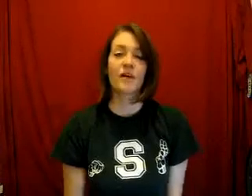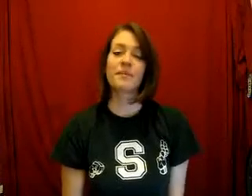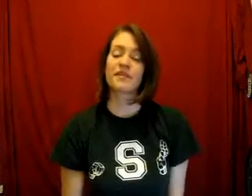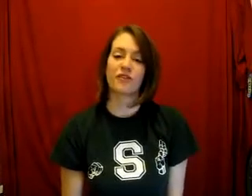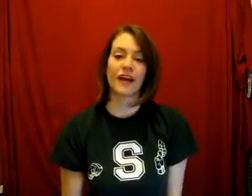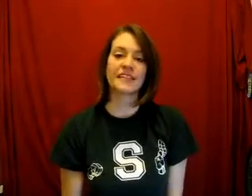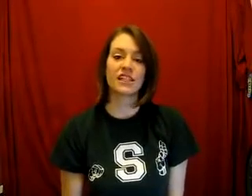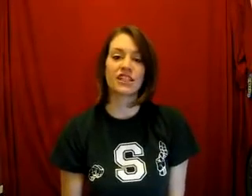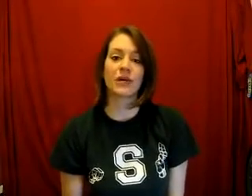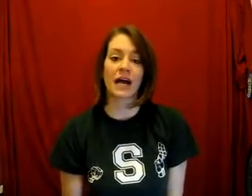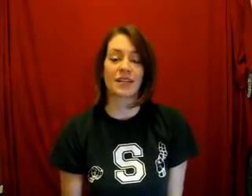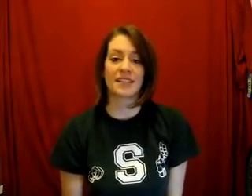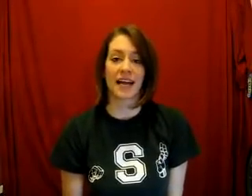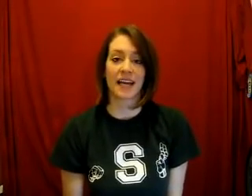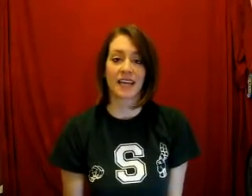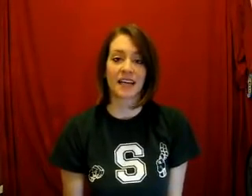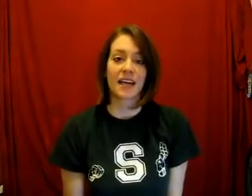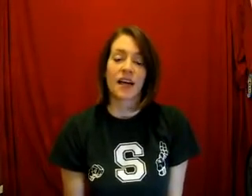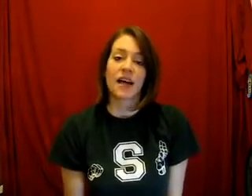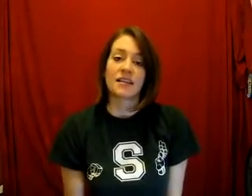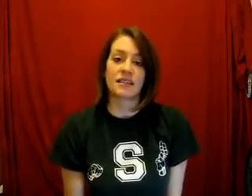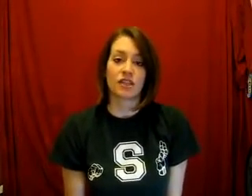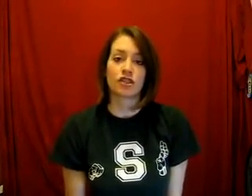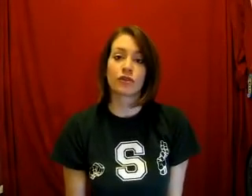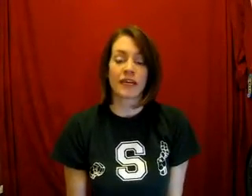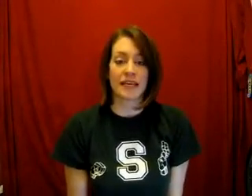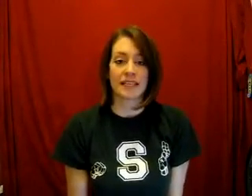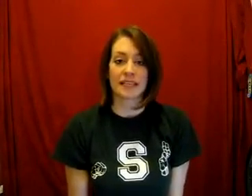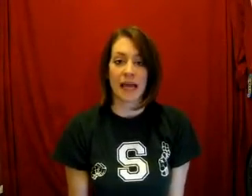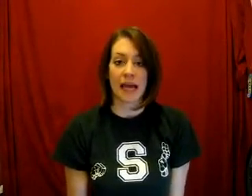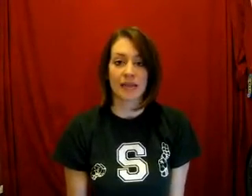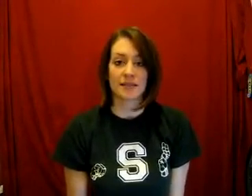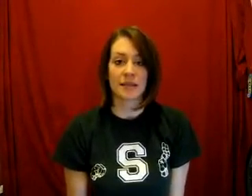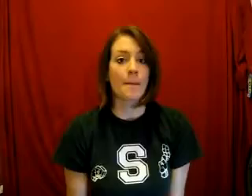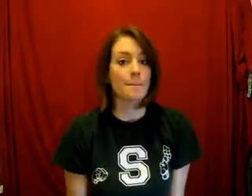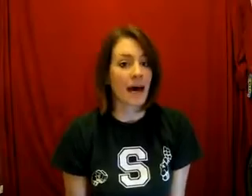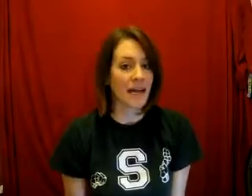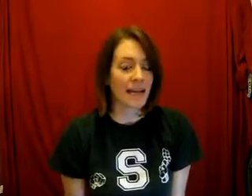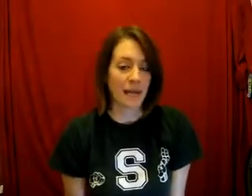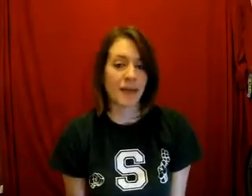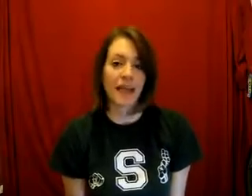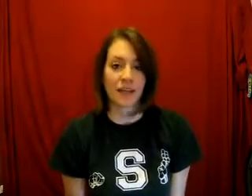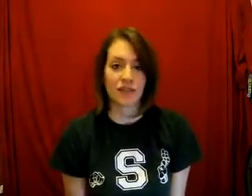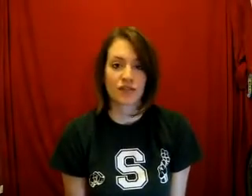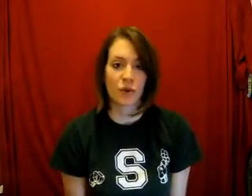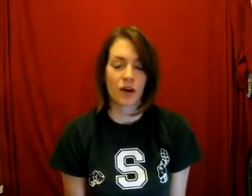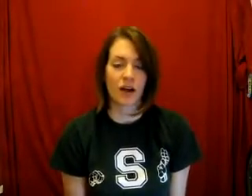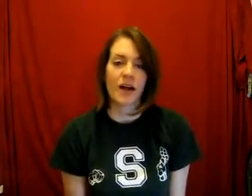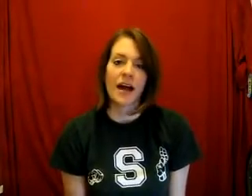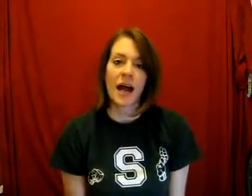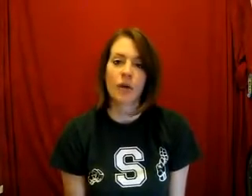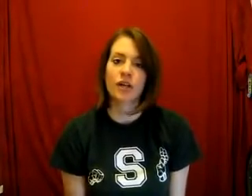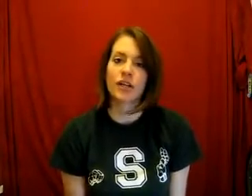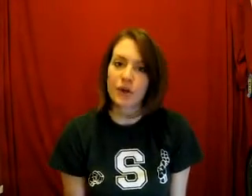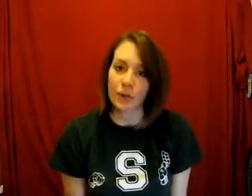Before I teach you how to sign such greetings as my name is, or how are you,